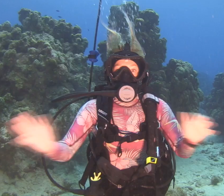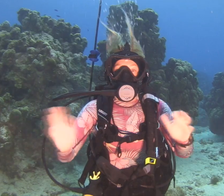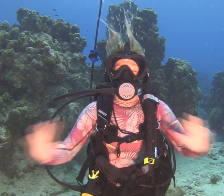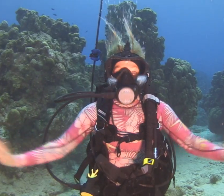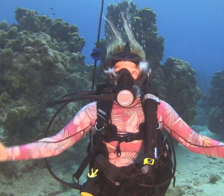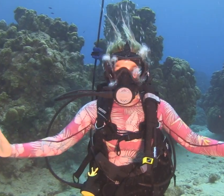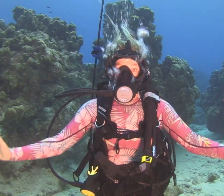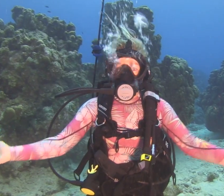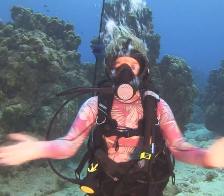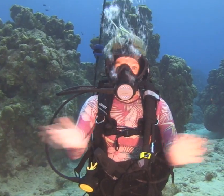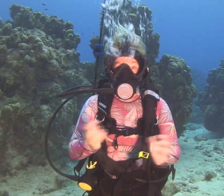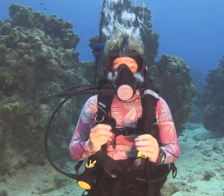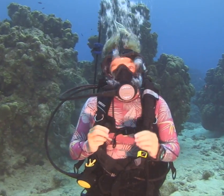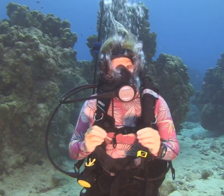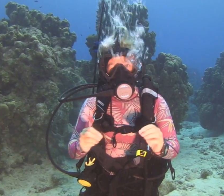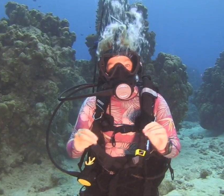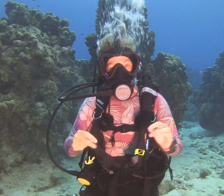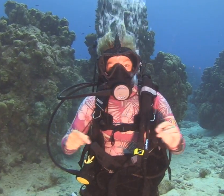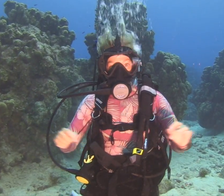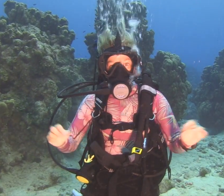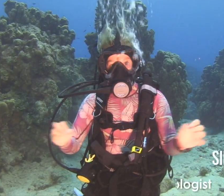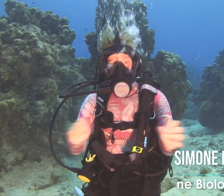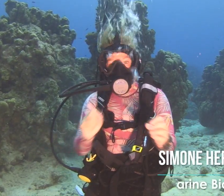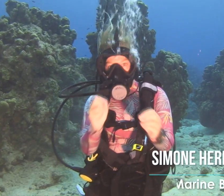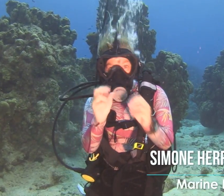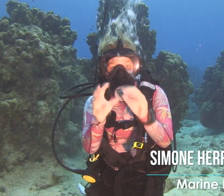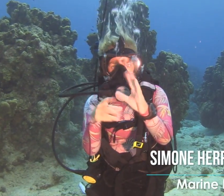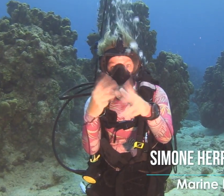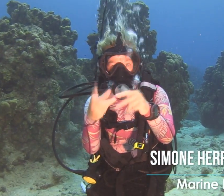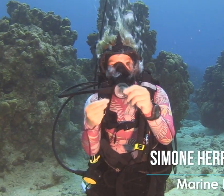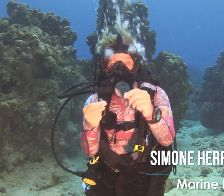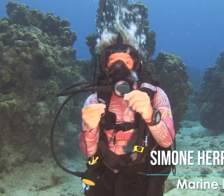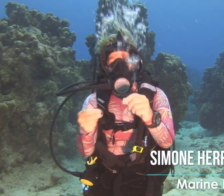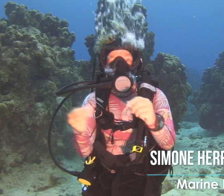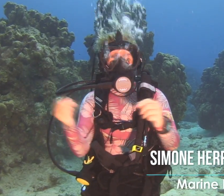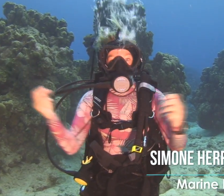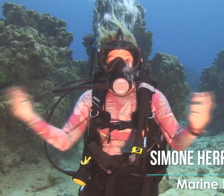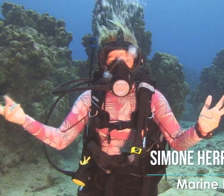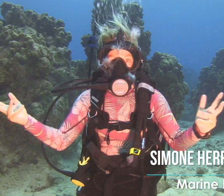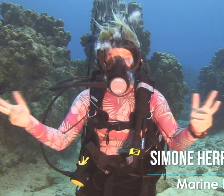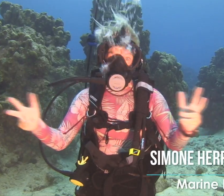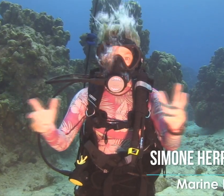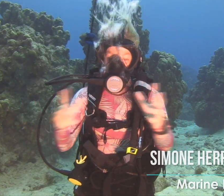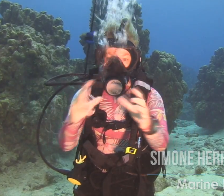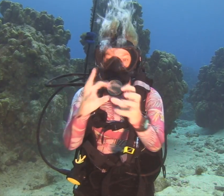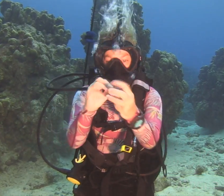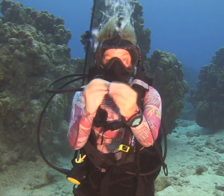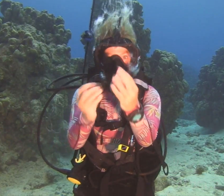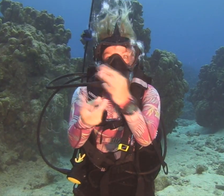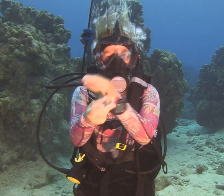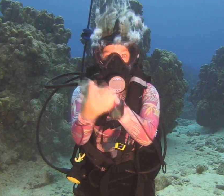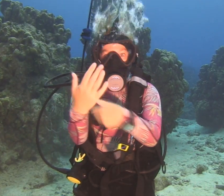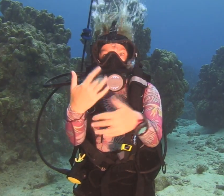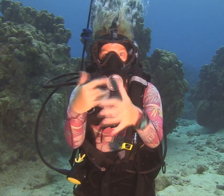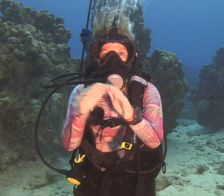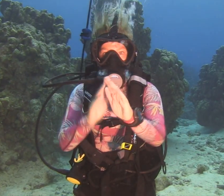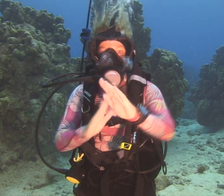Hello everybody, today I'm going to show you a little bit about my diver sign language and what I mean when I'm doing all of these weird hand